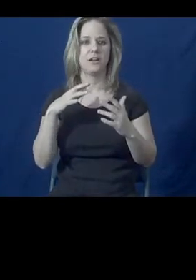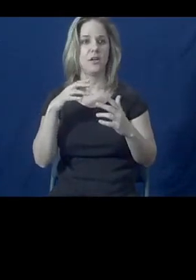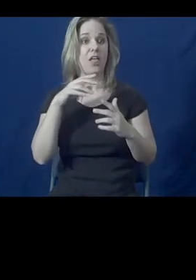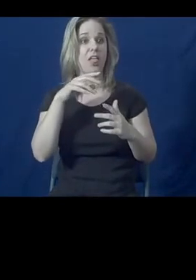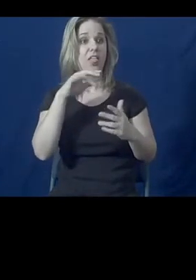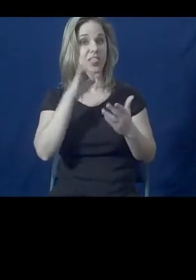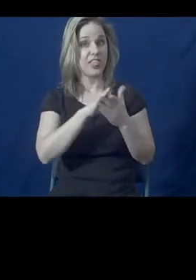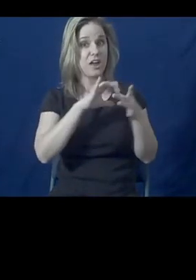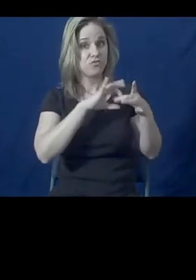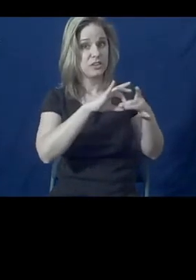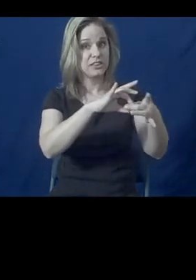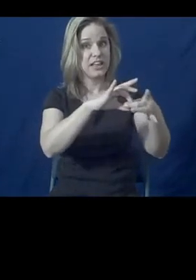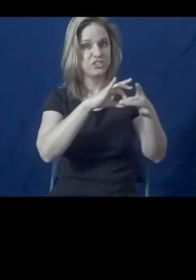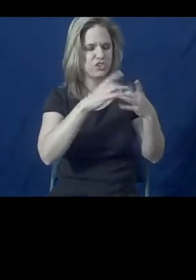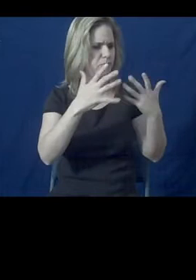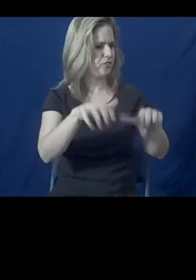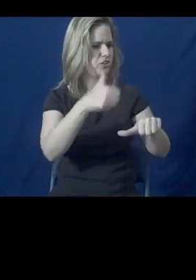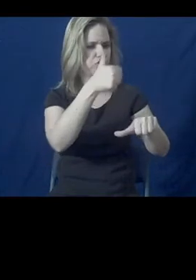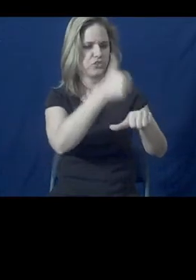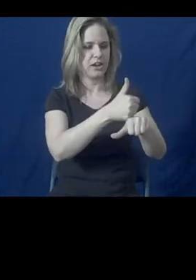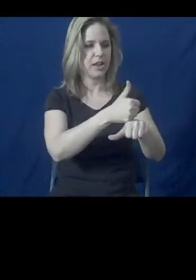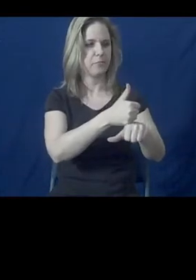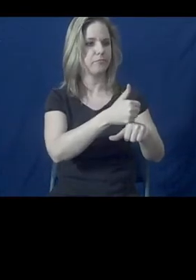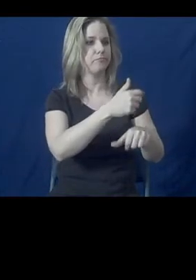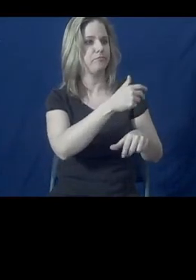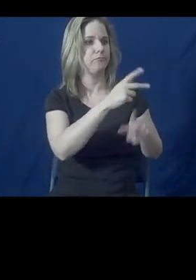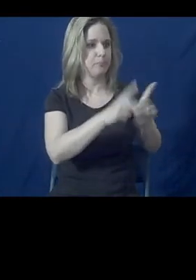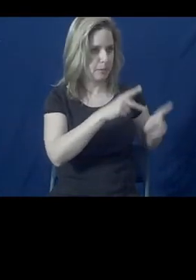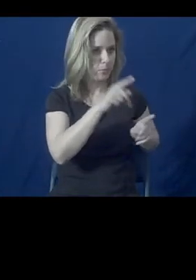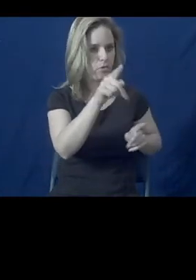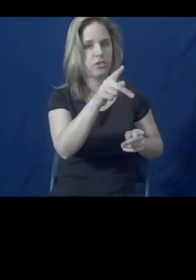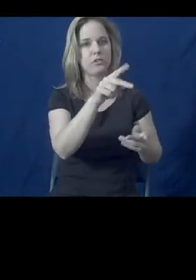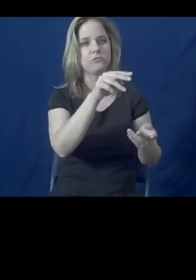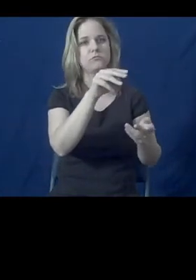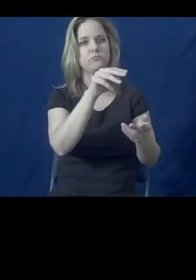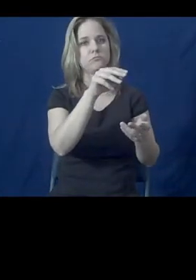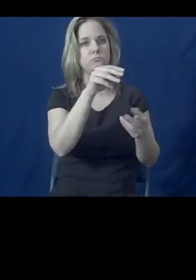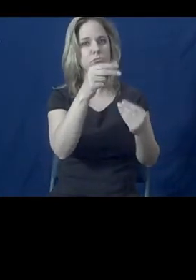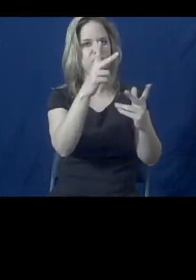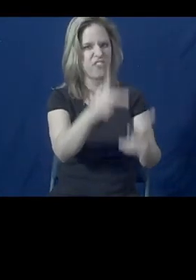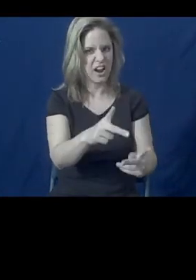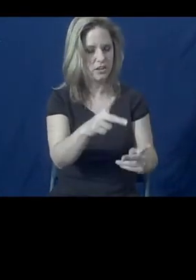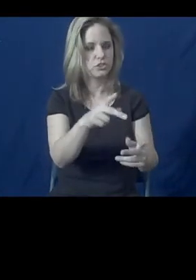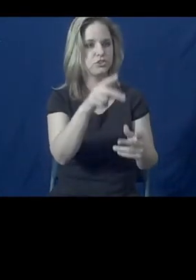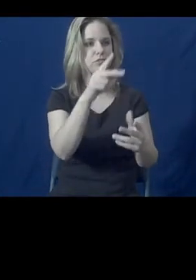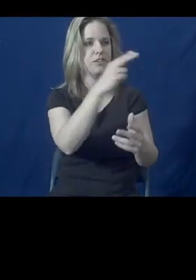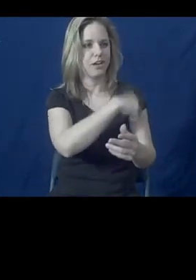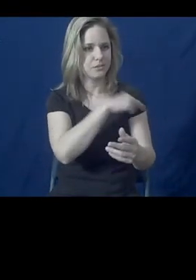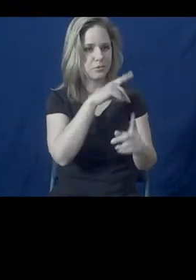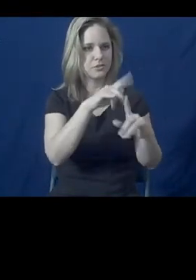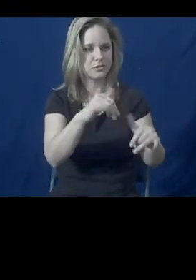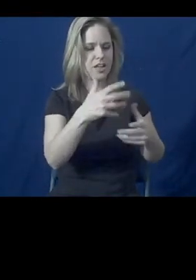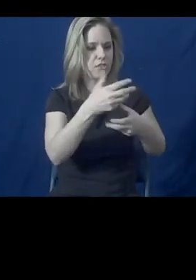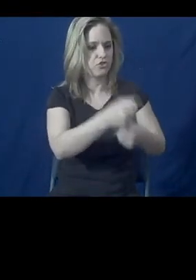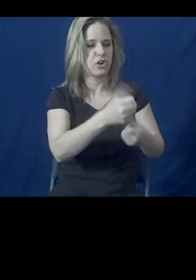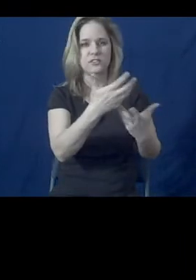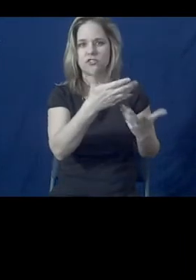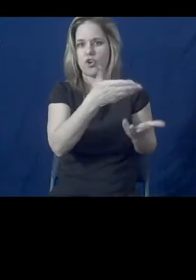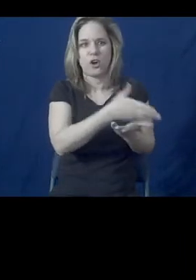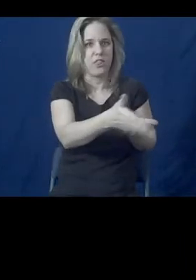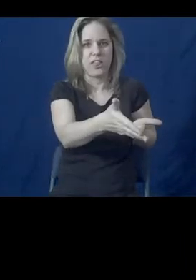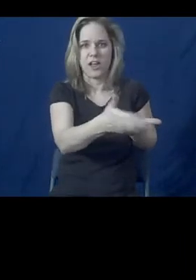relationship that already exists between folks and their providers, between folks and community health centers and hospitals, to try to identify